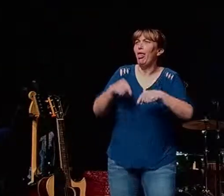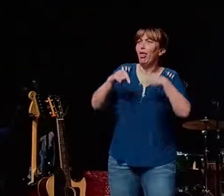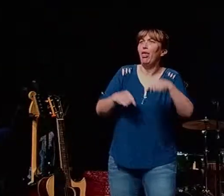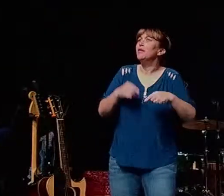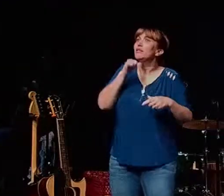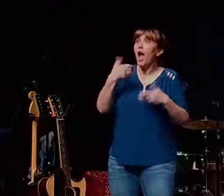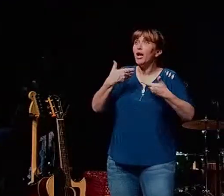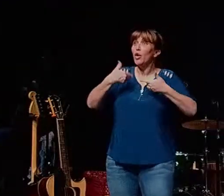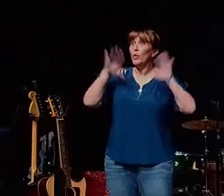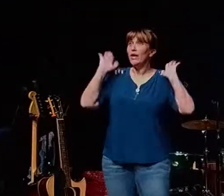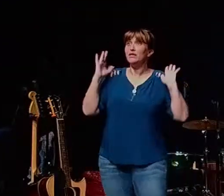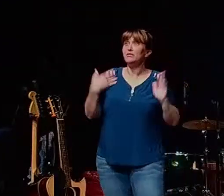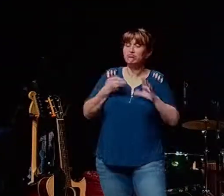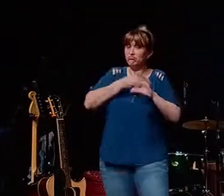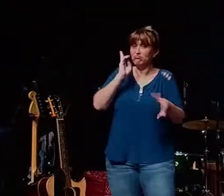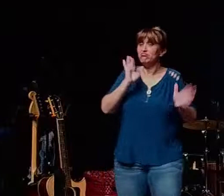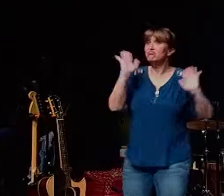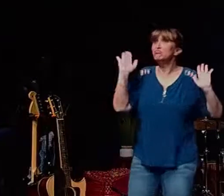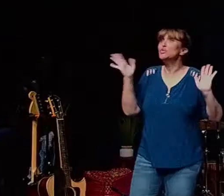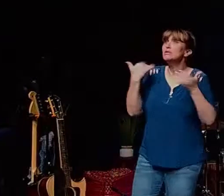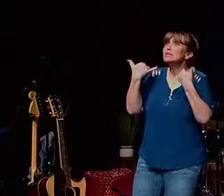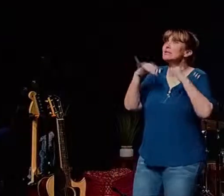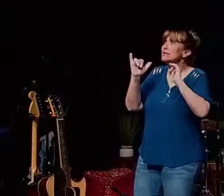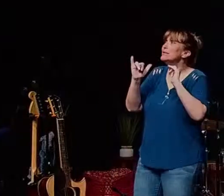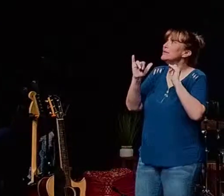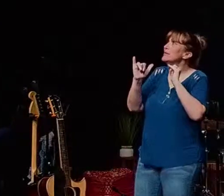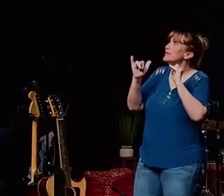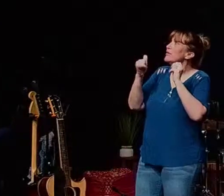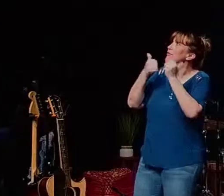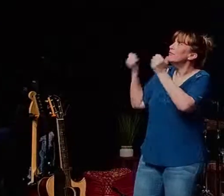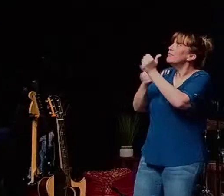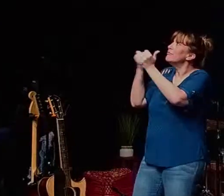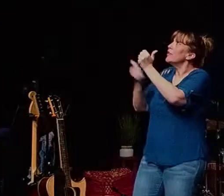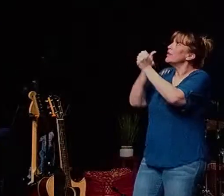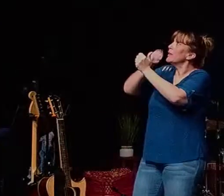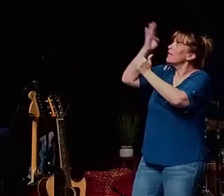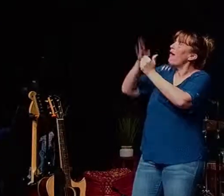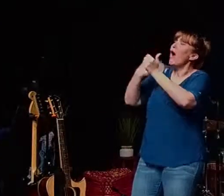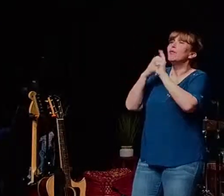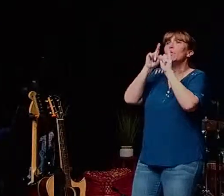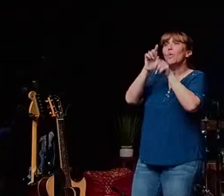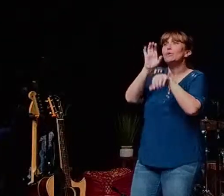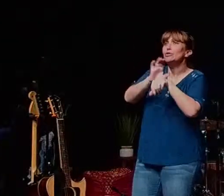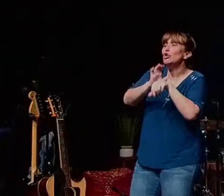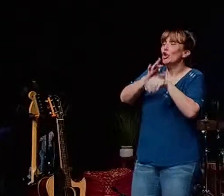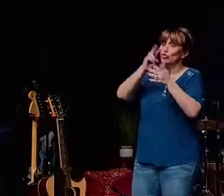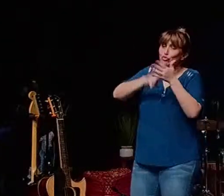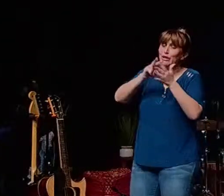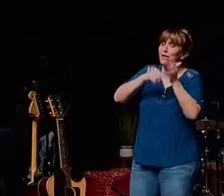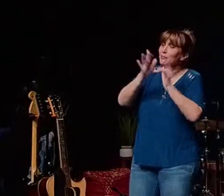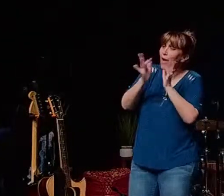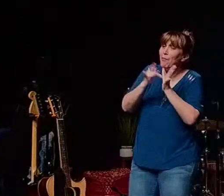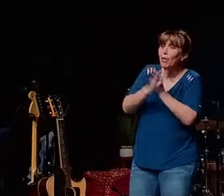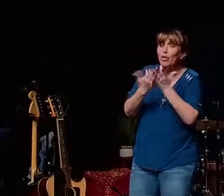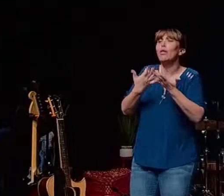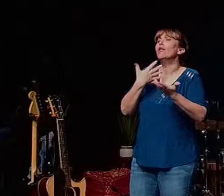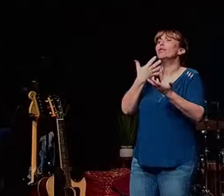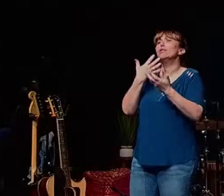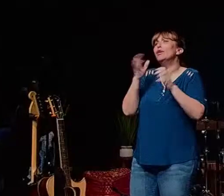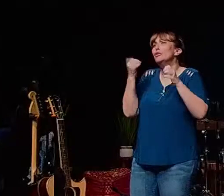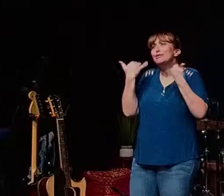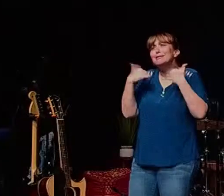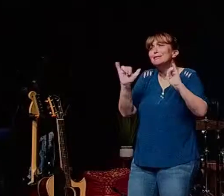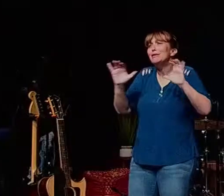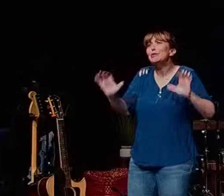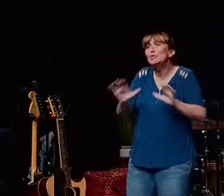giving up right you're still on the journey you're still practicing discipleship perhaps or you come to church you're reading your bible you're doing the things that i'm you